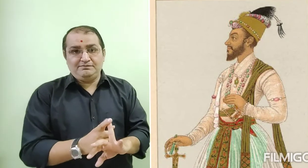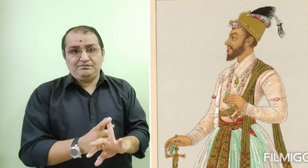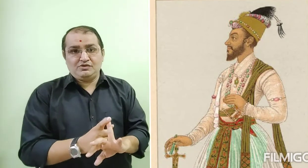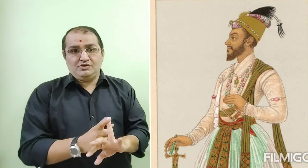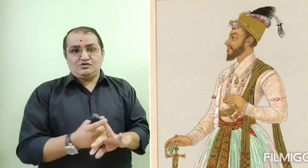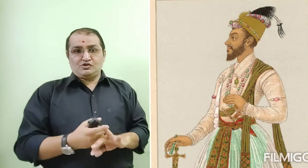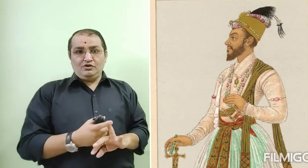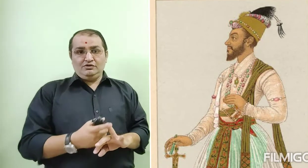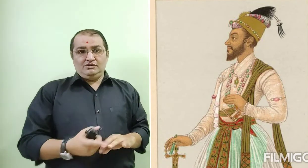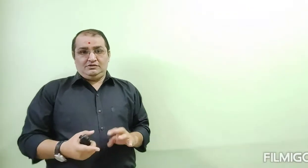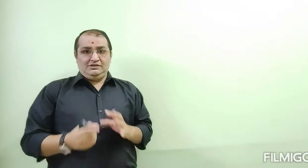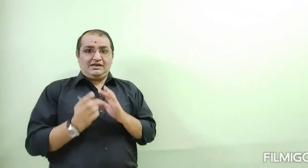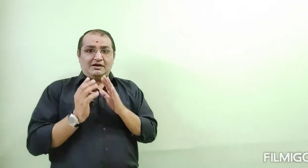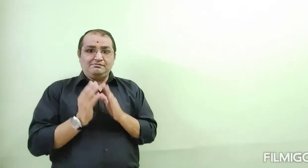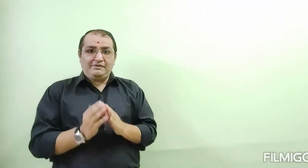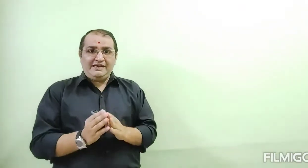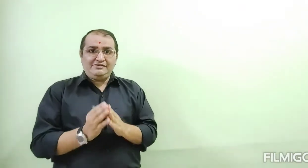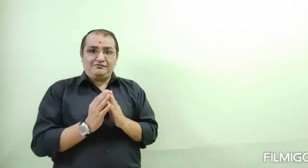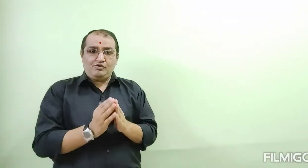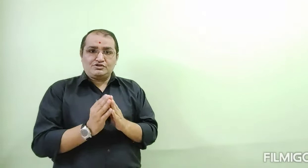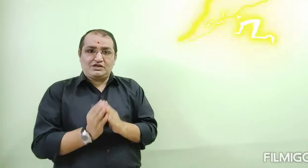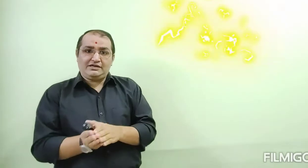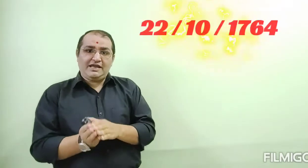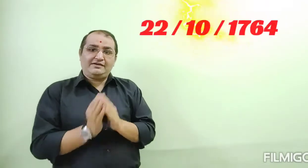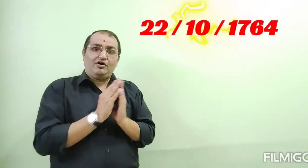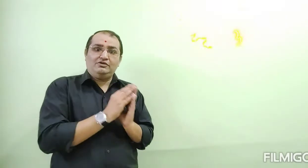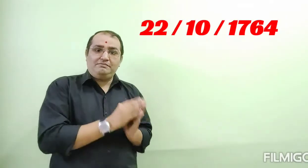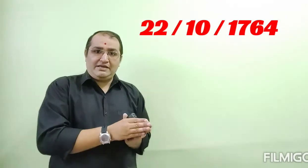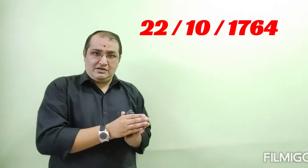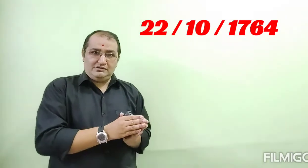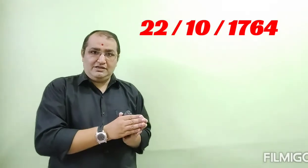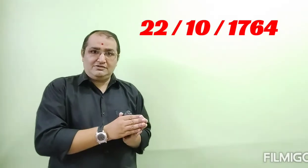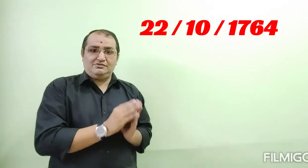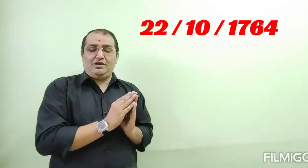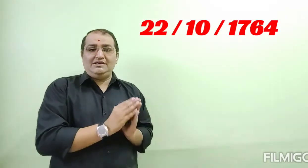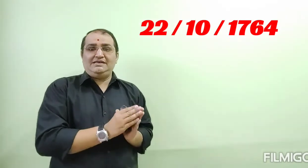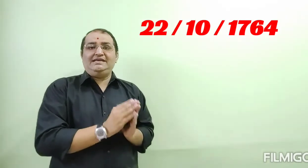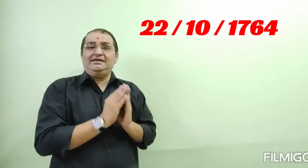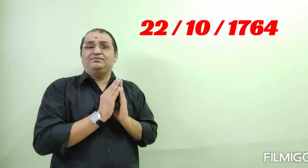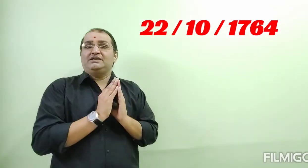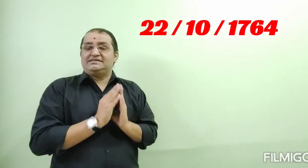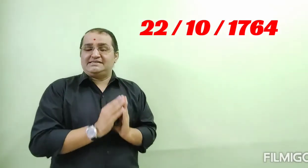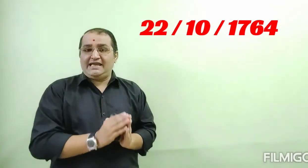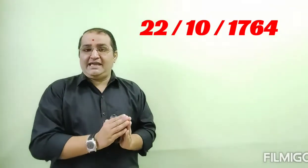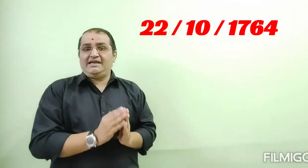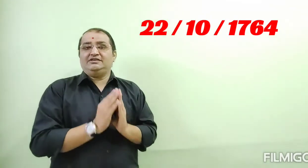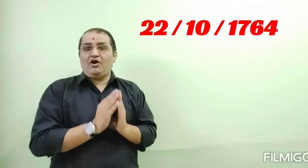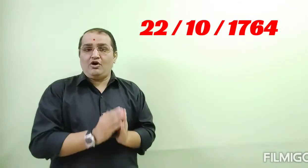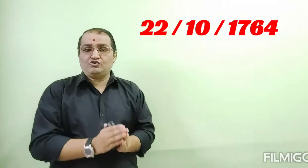So, they combined force attack on Bengal. The 22nd October